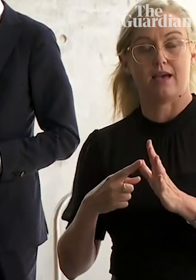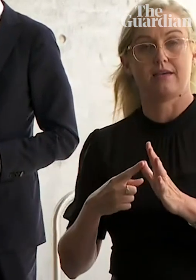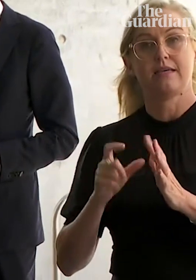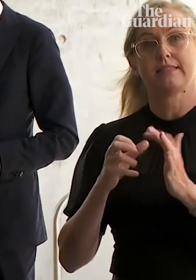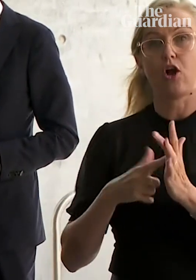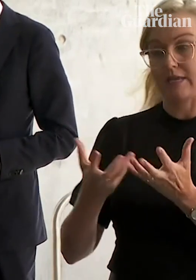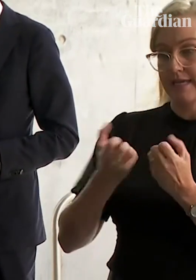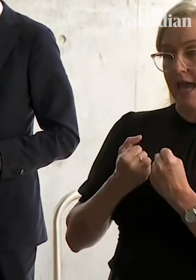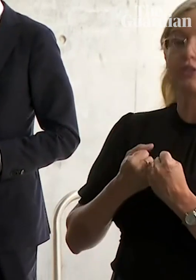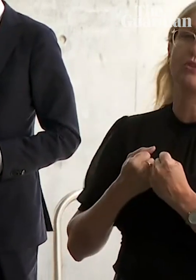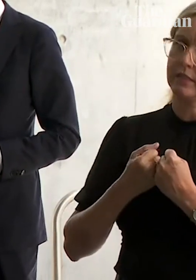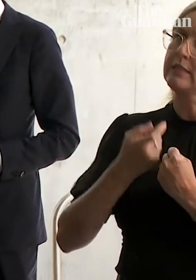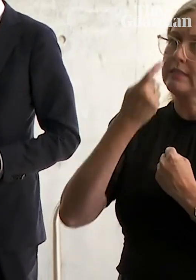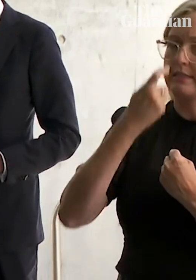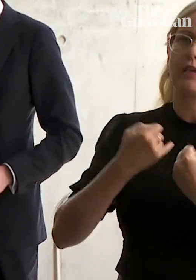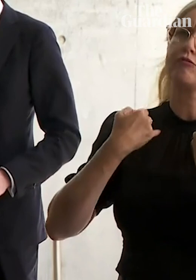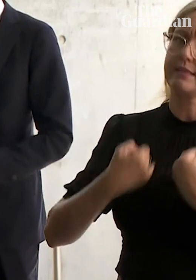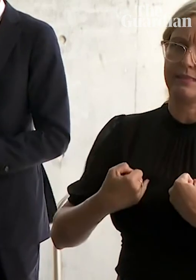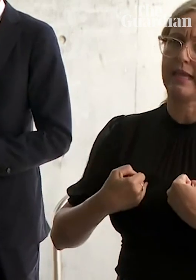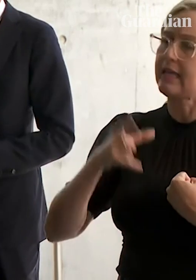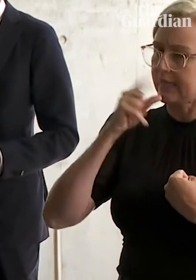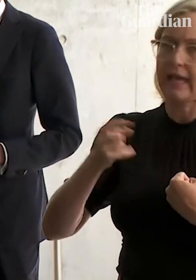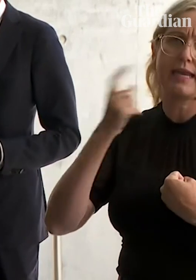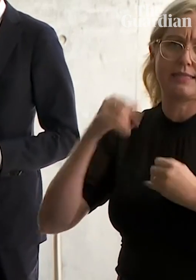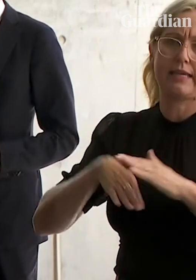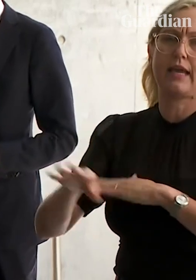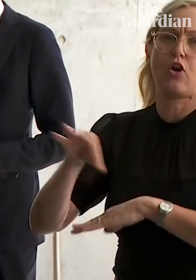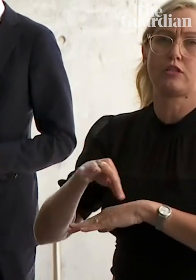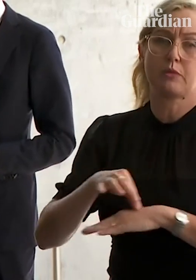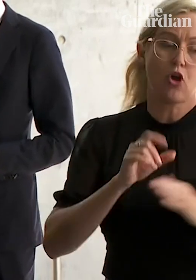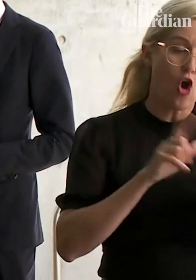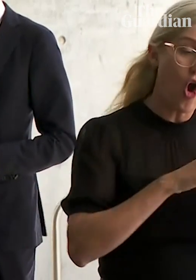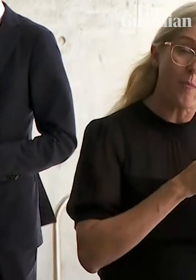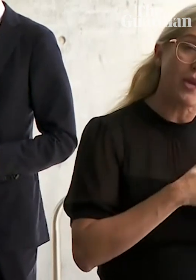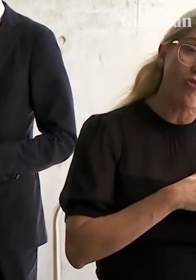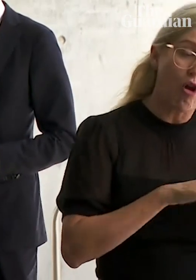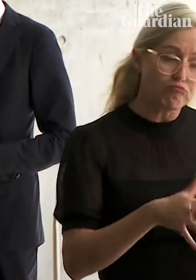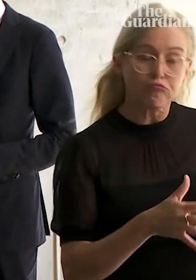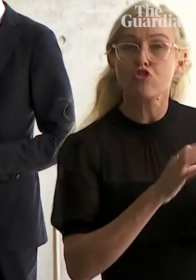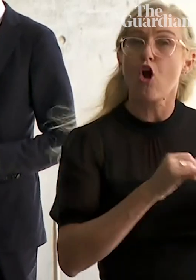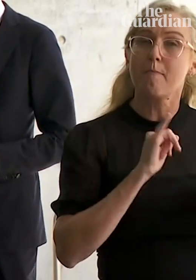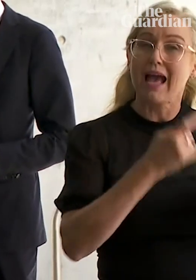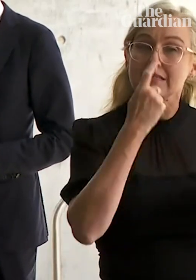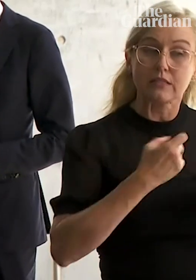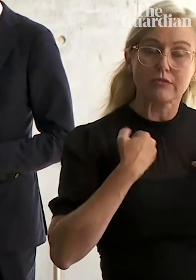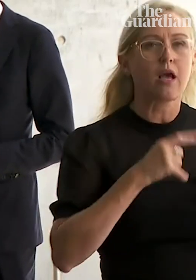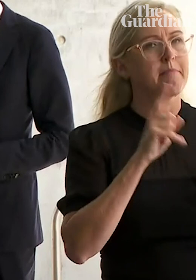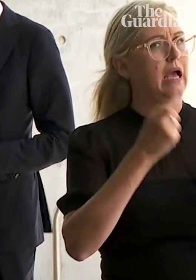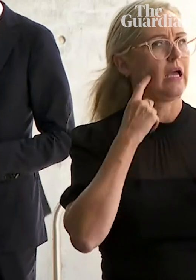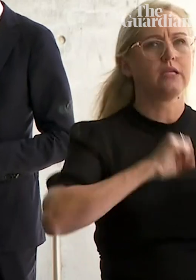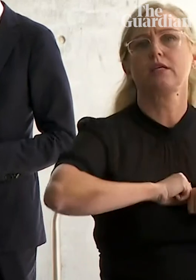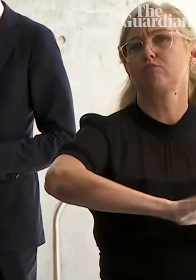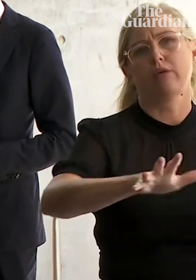issue is the increased transmissibility, leading to high case numbers and the impact that this is having on vulnerable